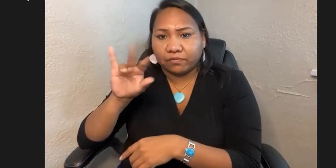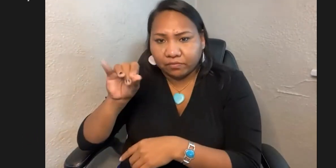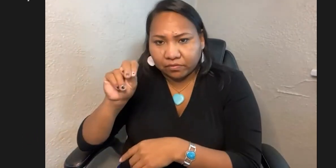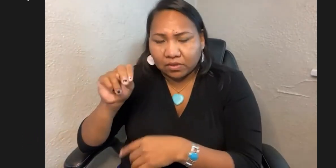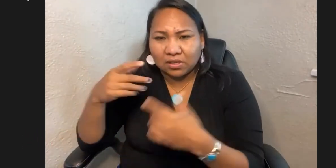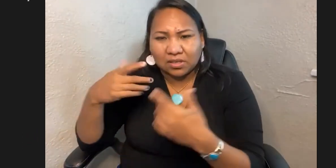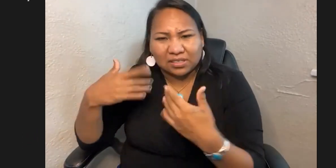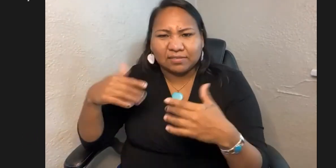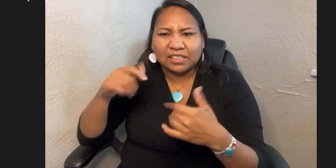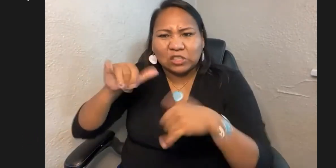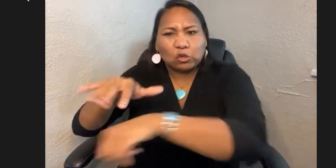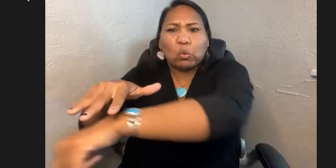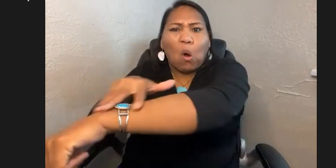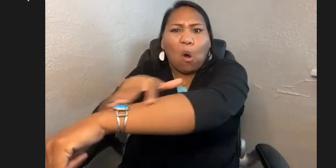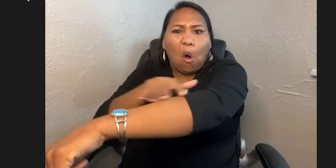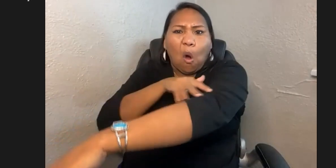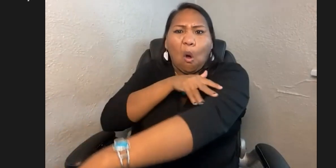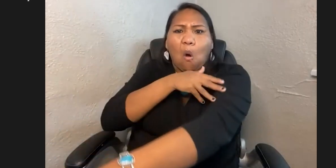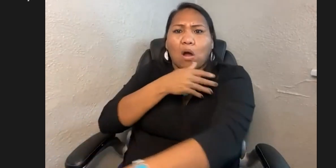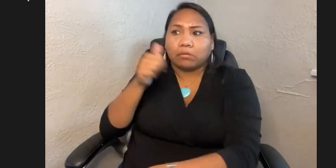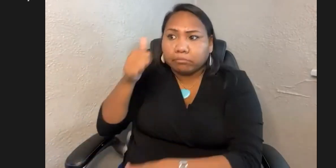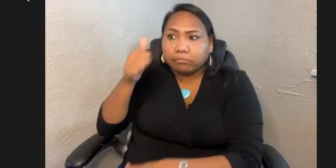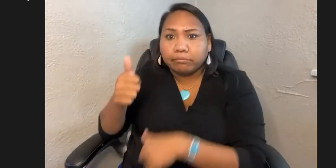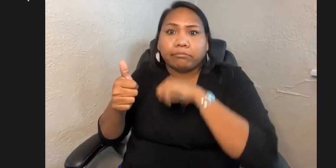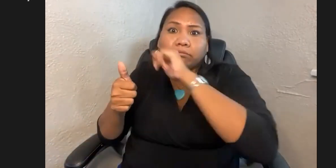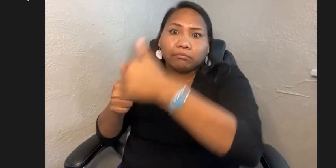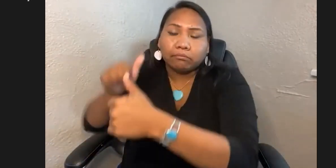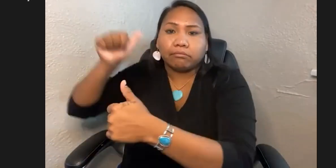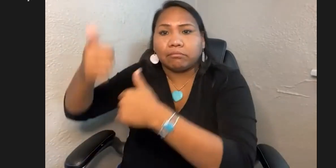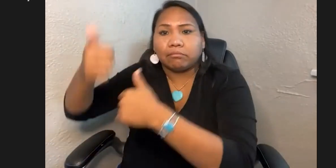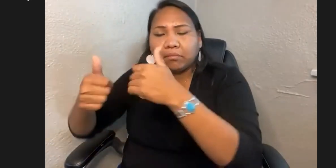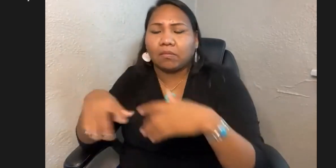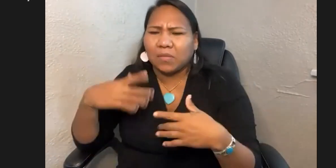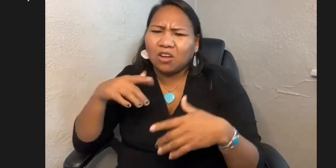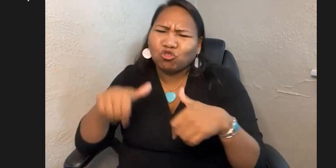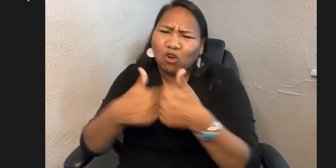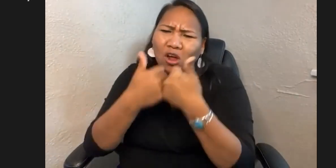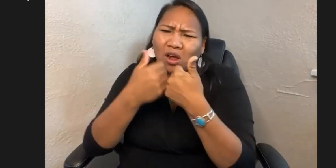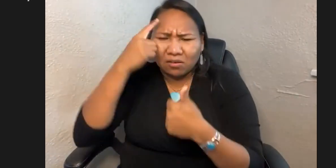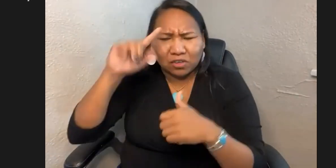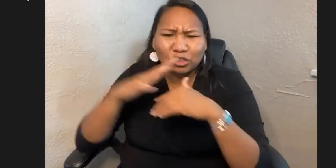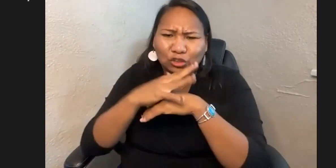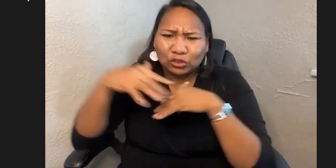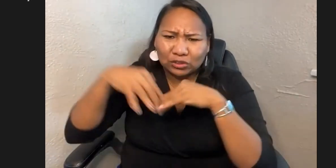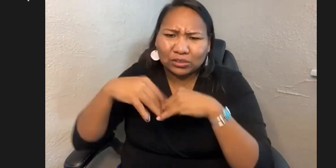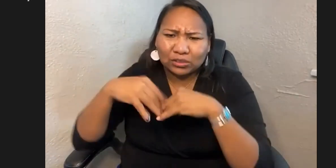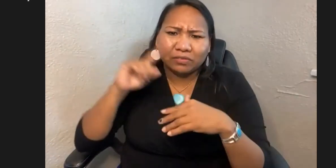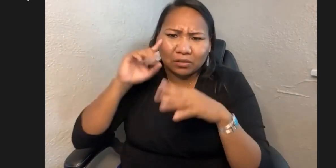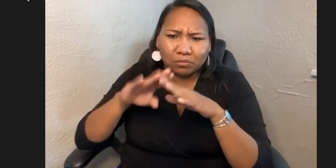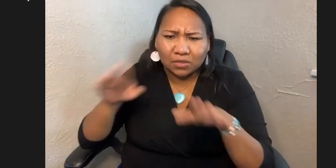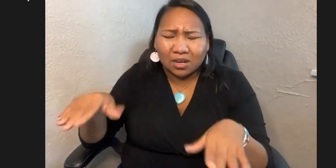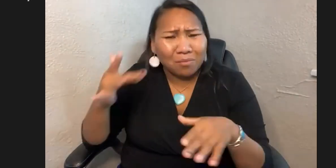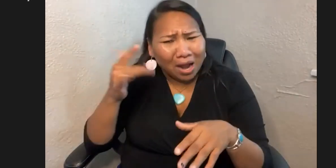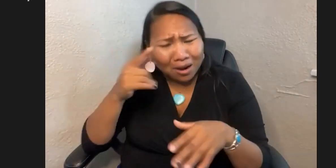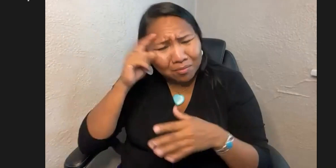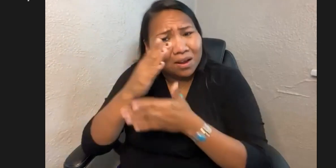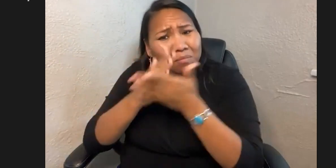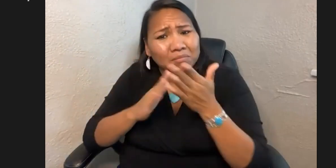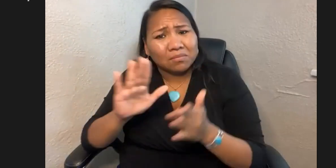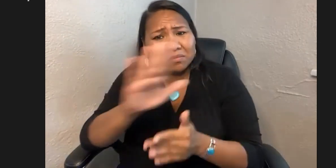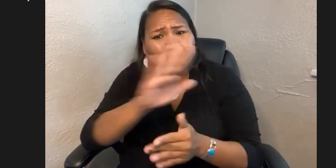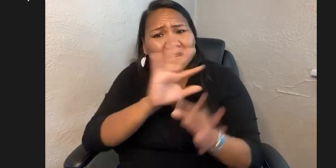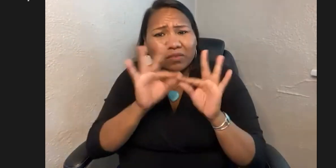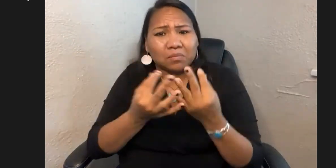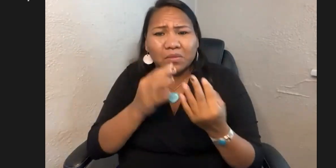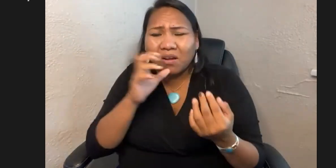a disparity obviously in what is available. Um, even if they do have, um, what do I say? Progressive movement